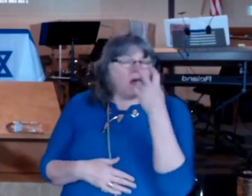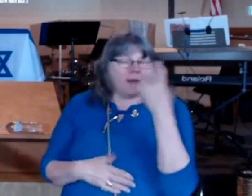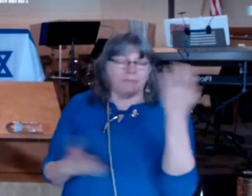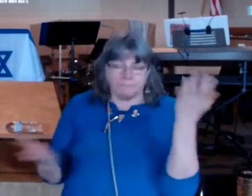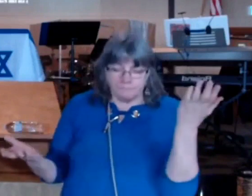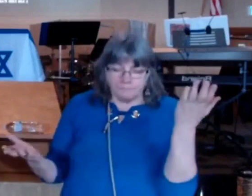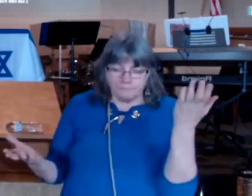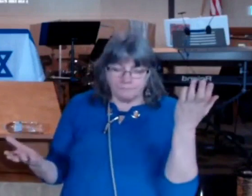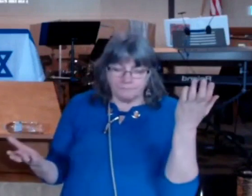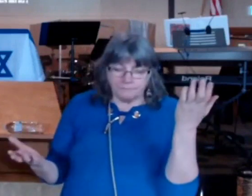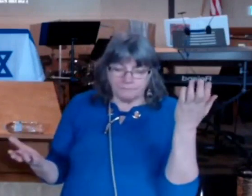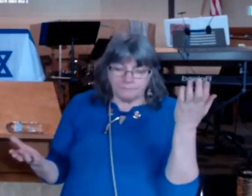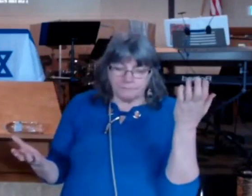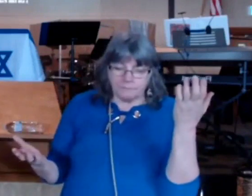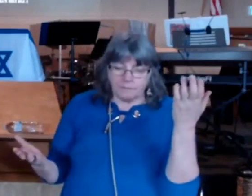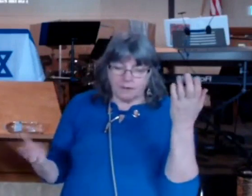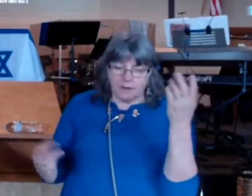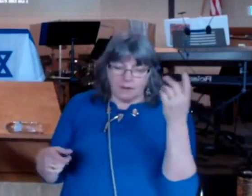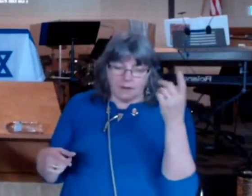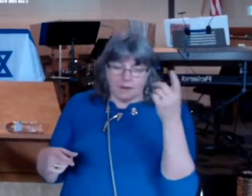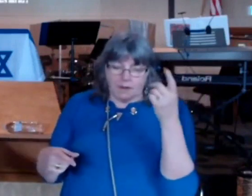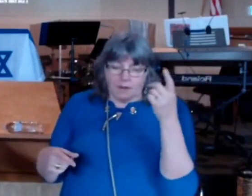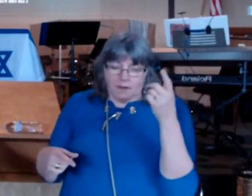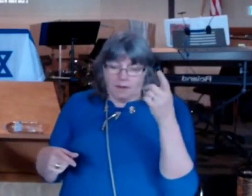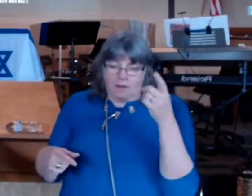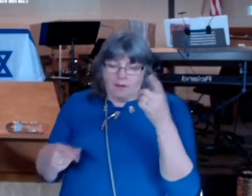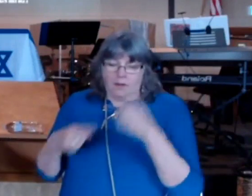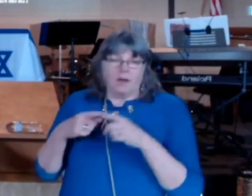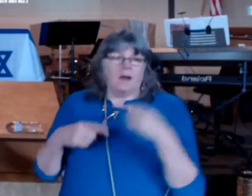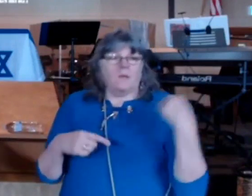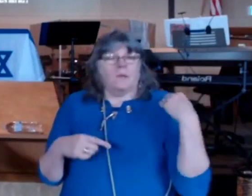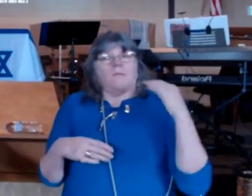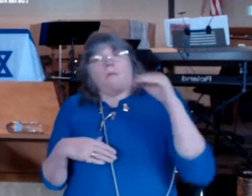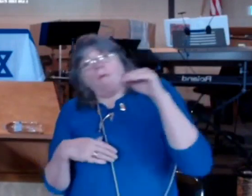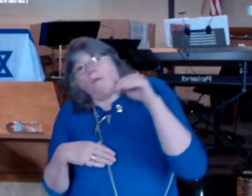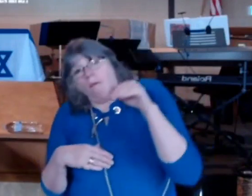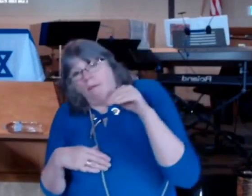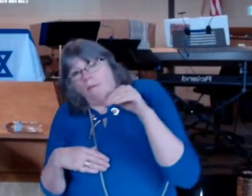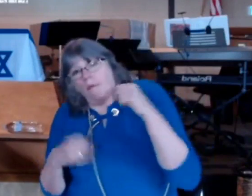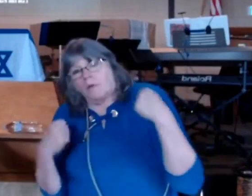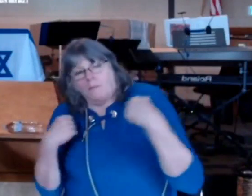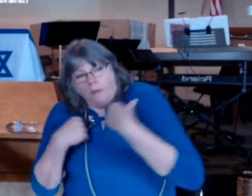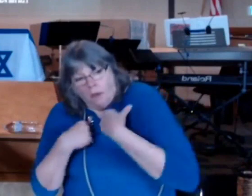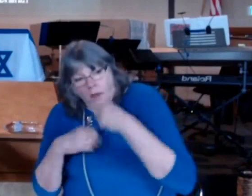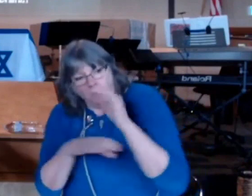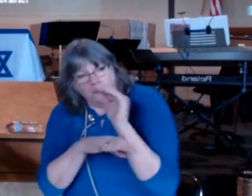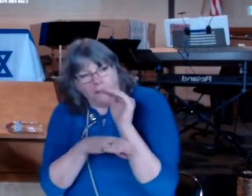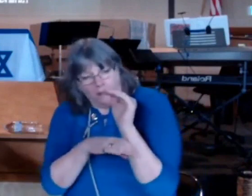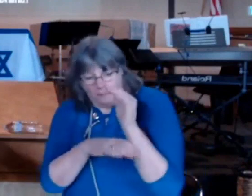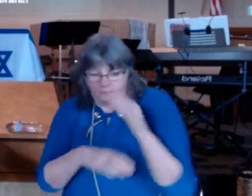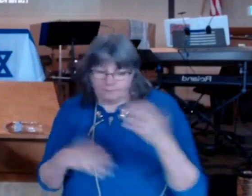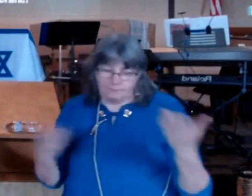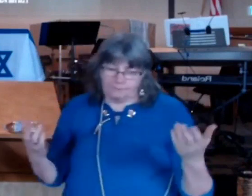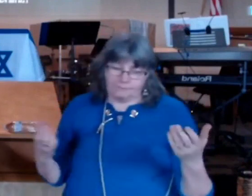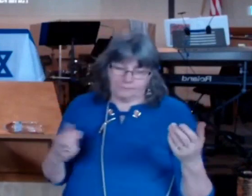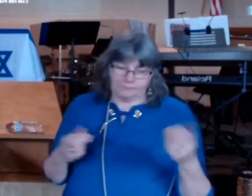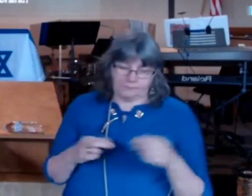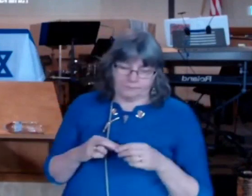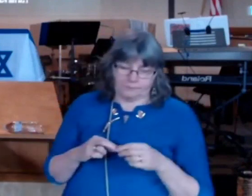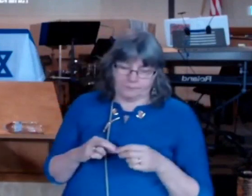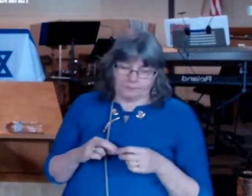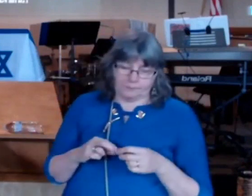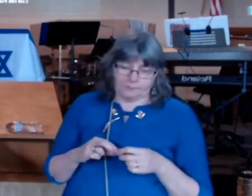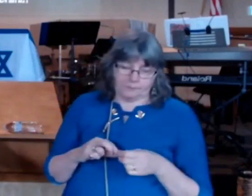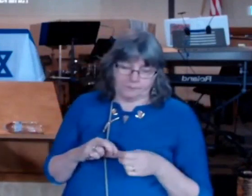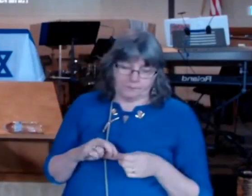should say I am the leper when we look at in that story we should